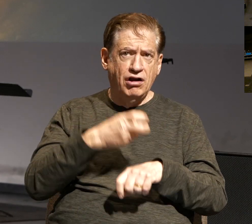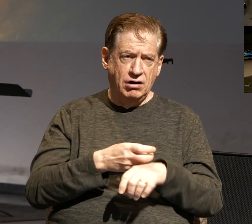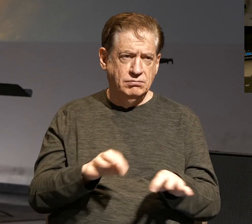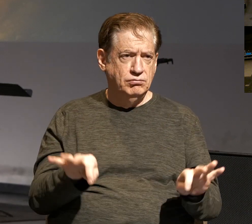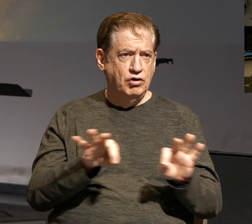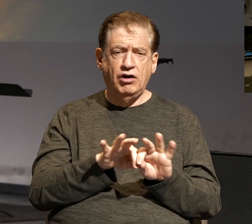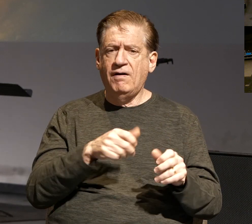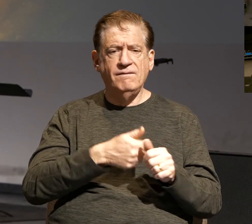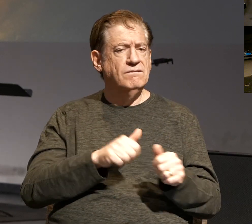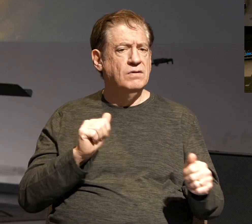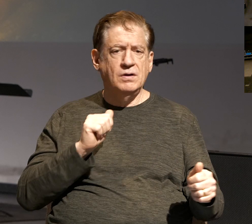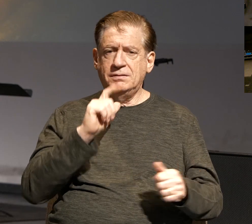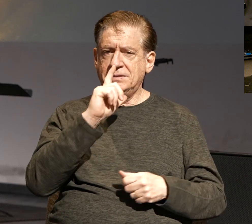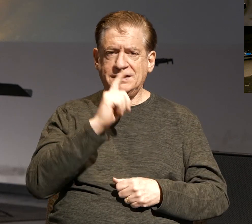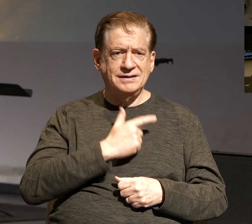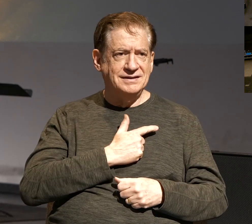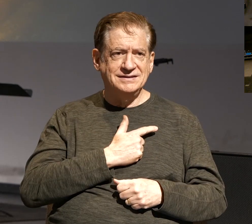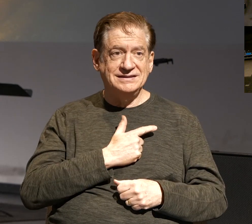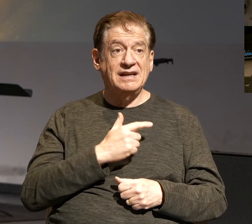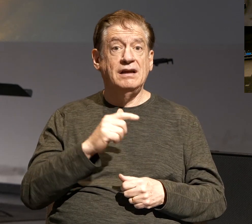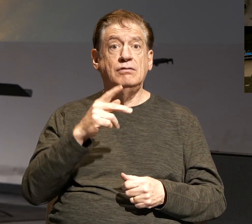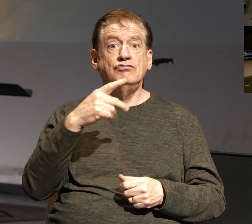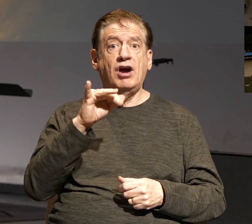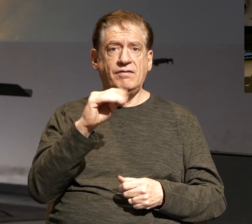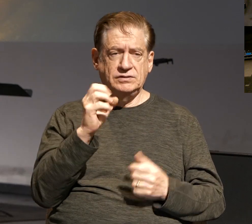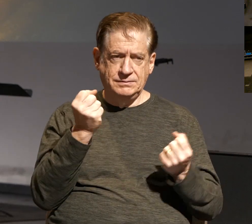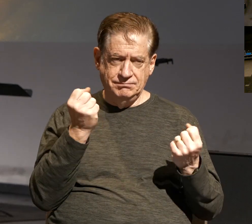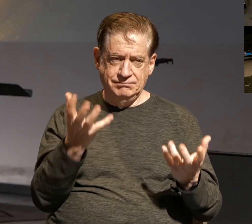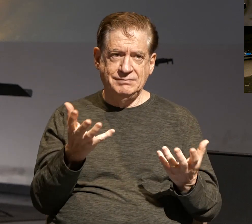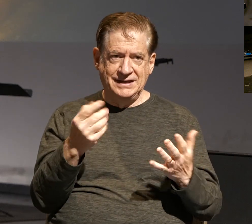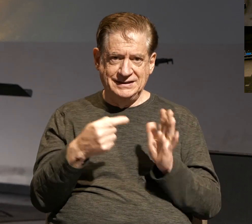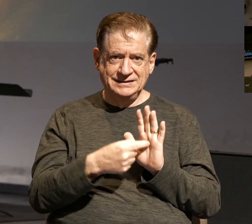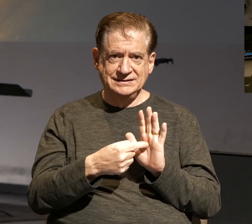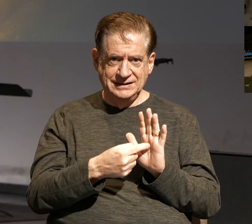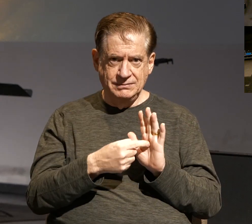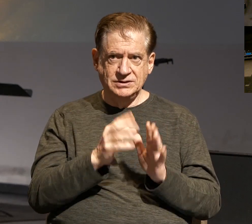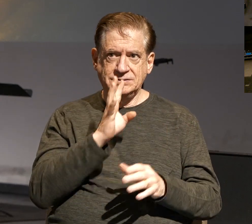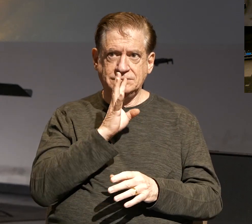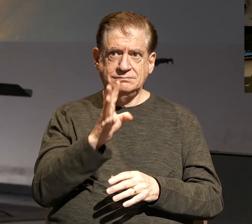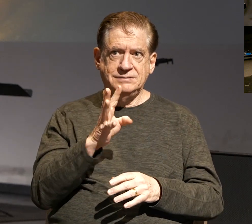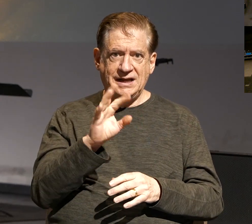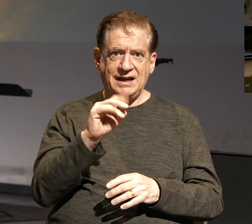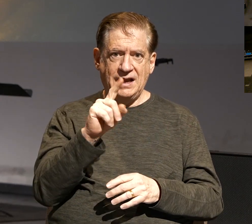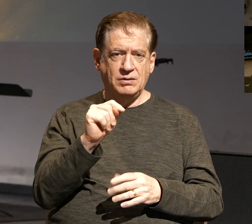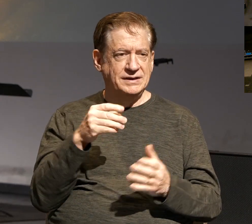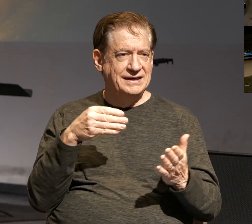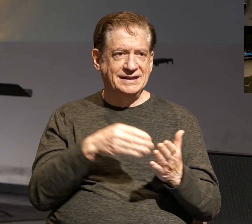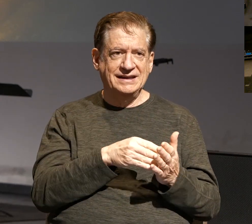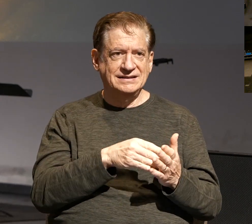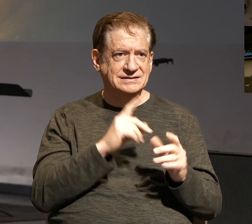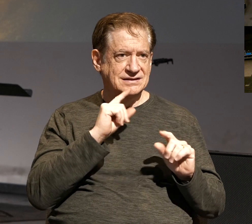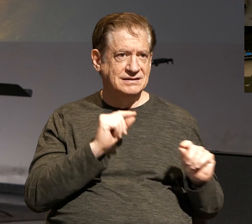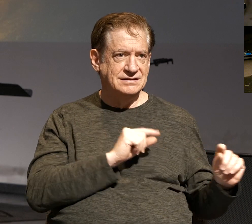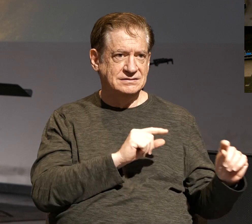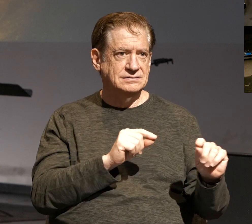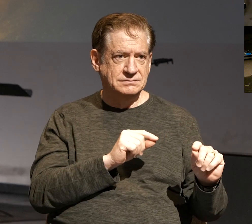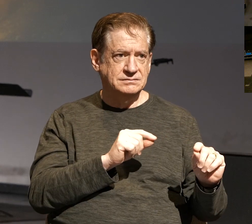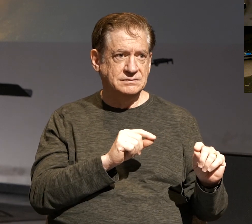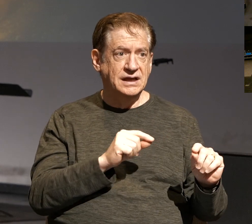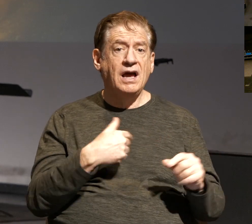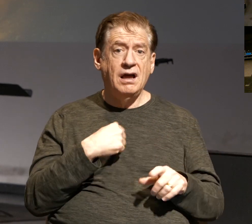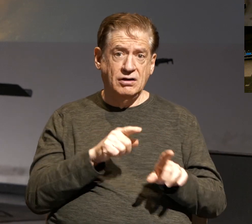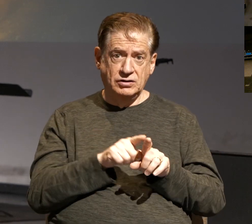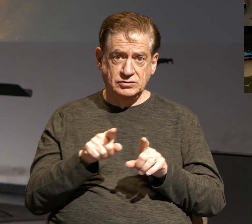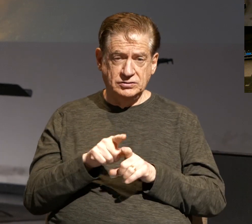being lazy. Proverbs is also full of many examples that speak out against gossip. And I